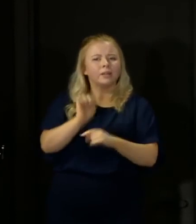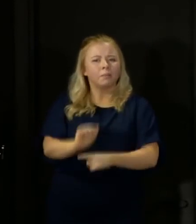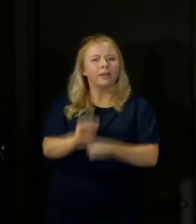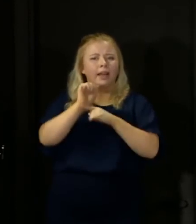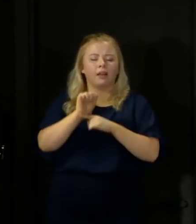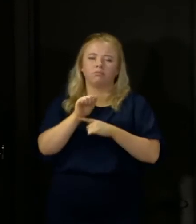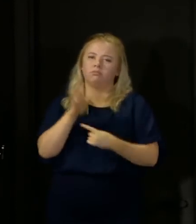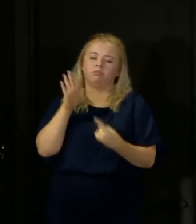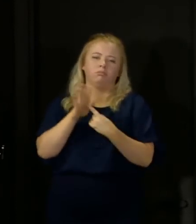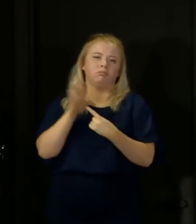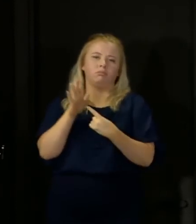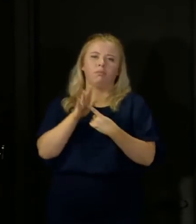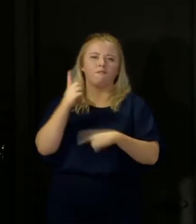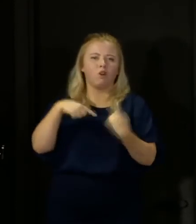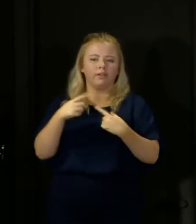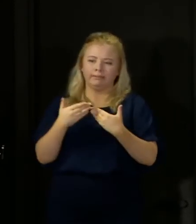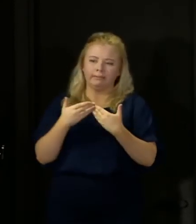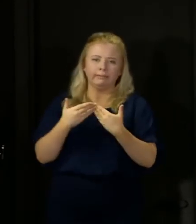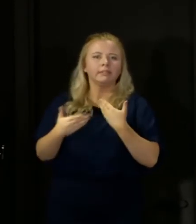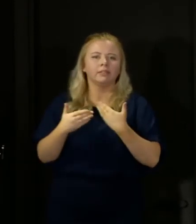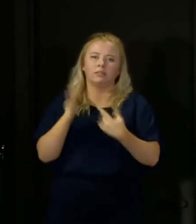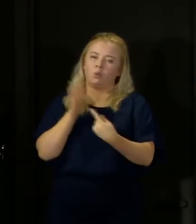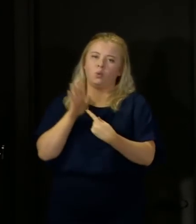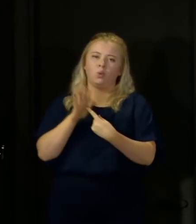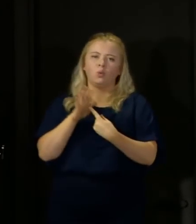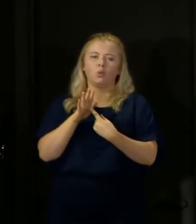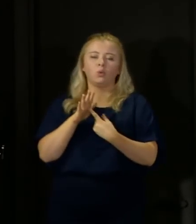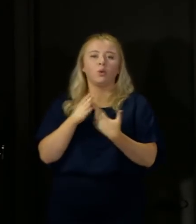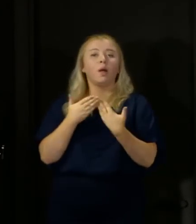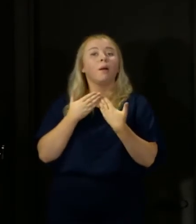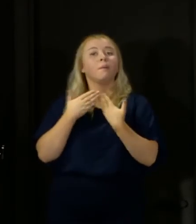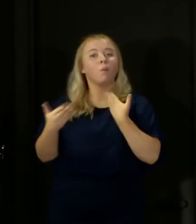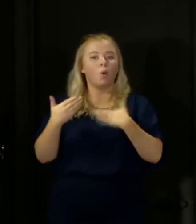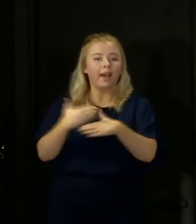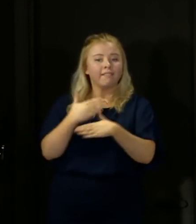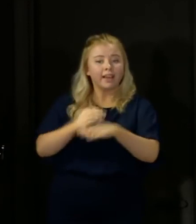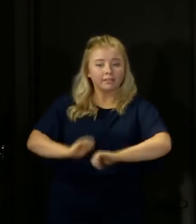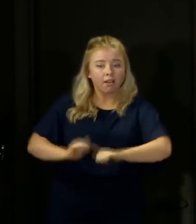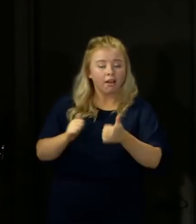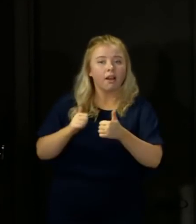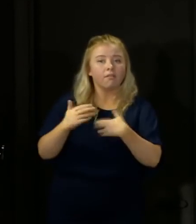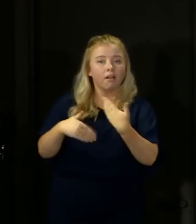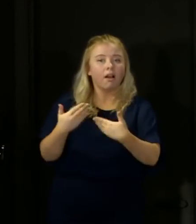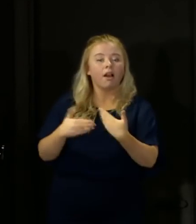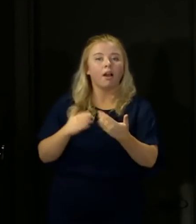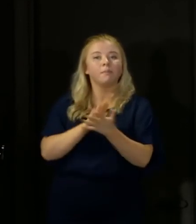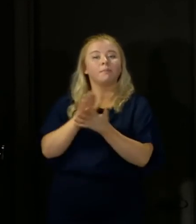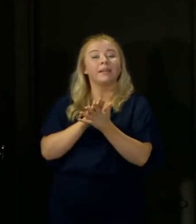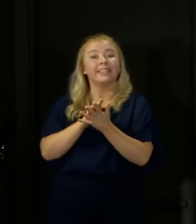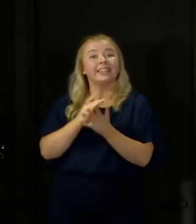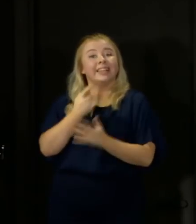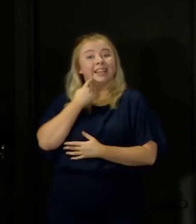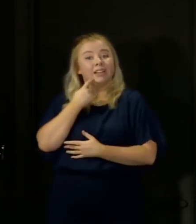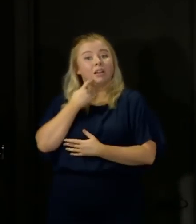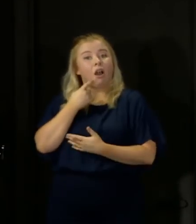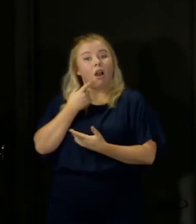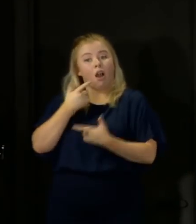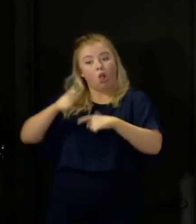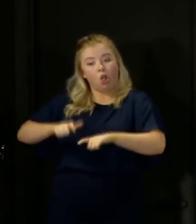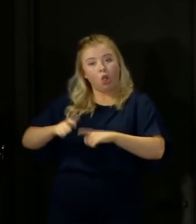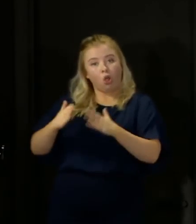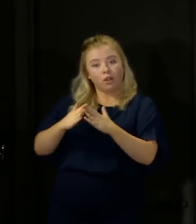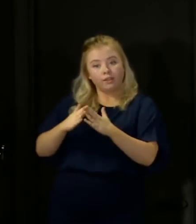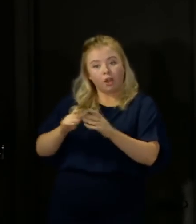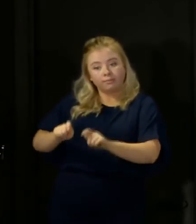important tool for us in the period ahead. The more effective it is, the more of the lockdown restrictions we will be able to